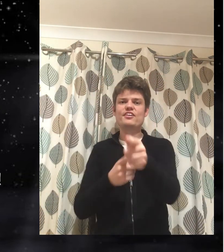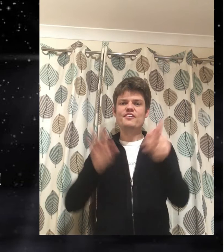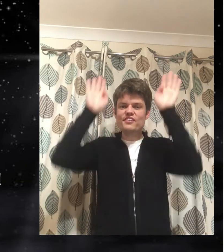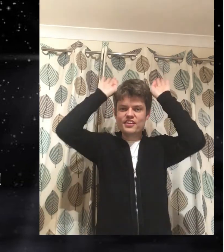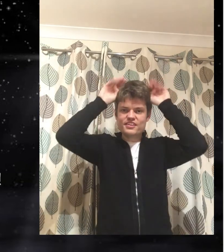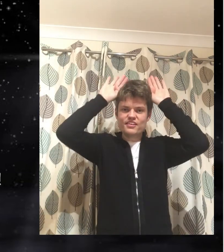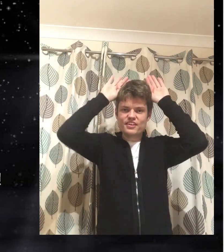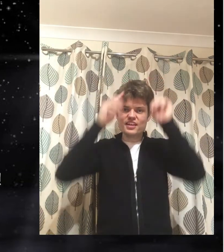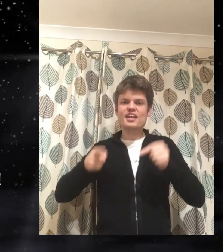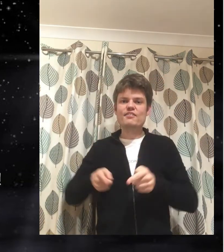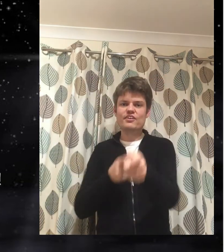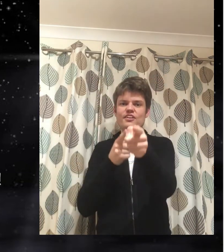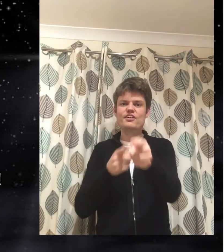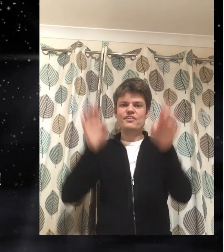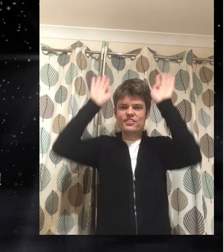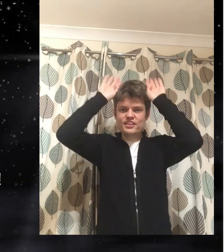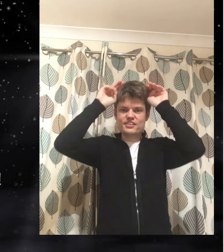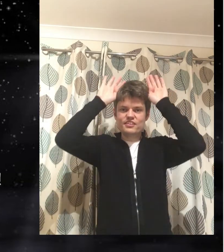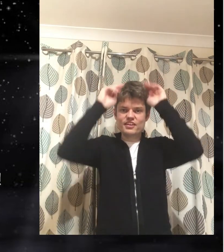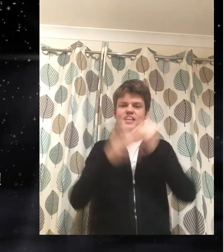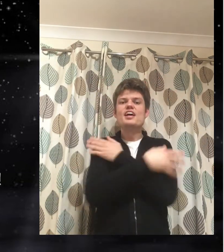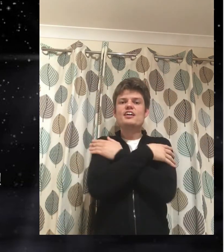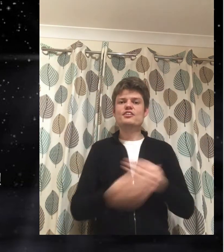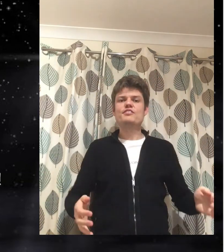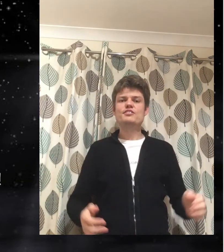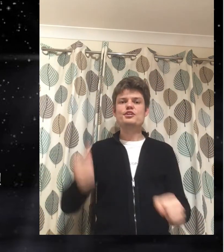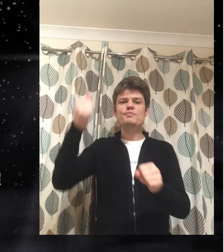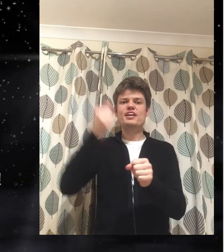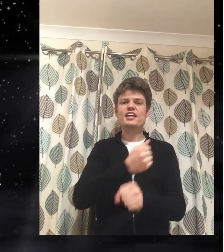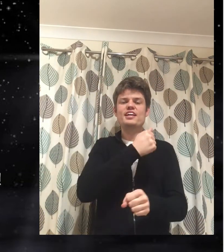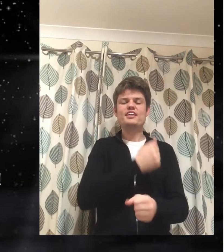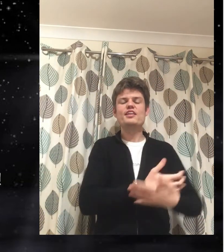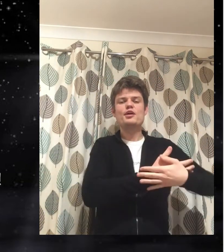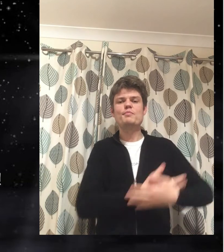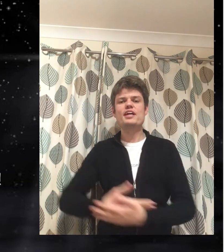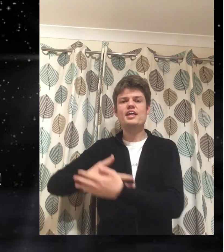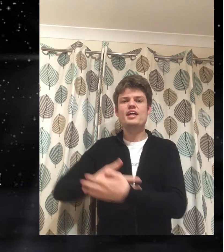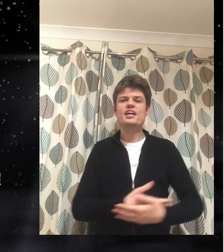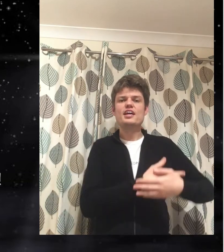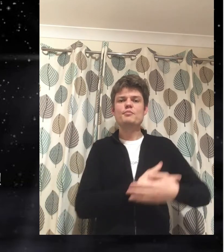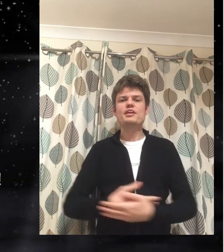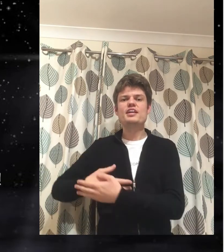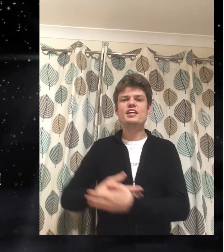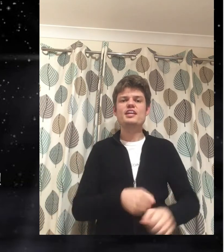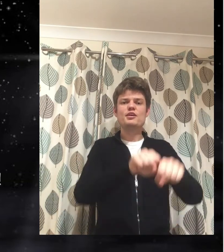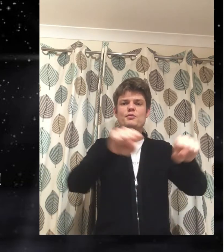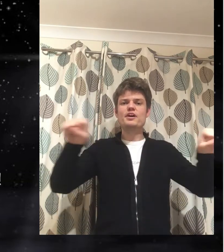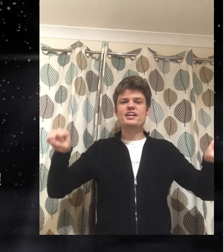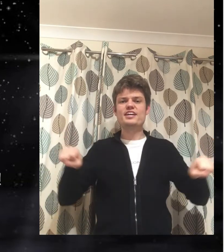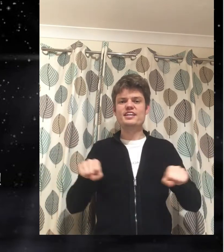follow the donkey follow the donkey don't you make the baby